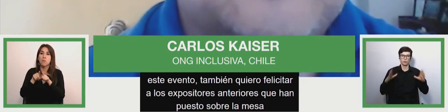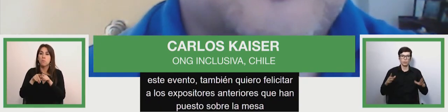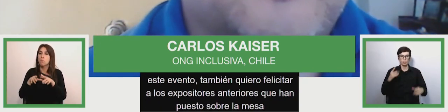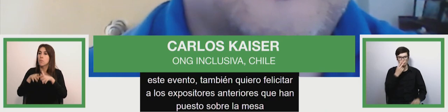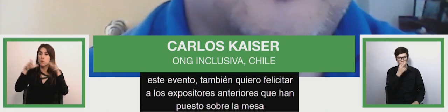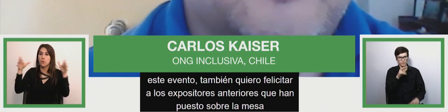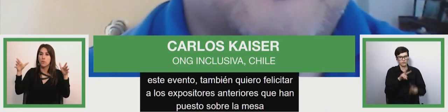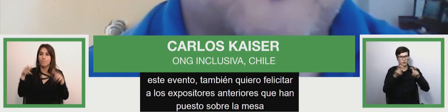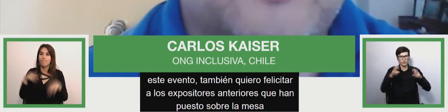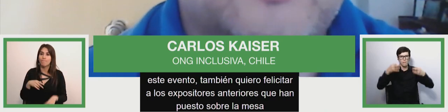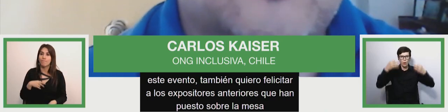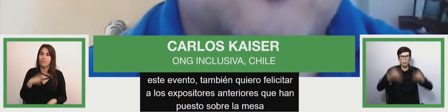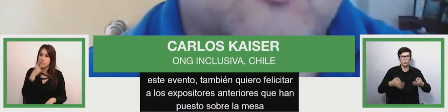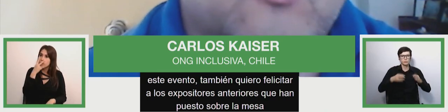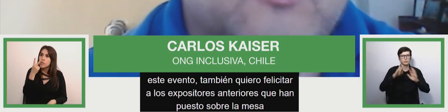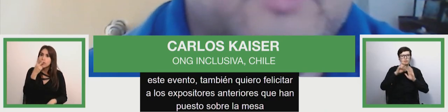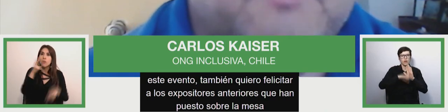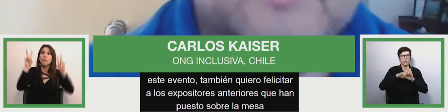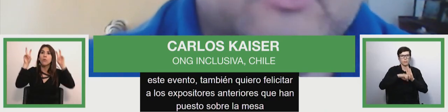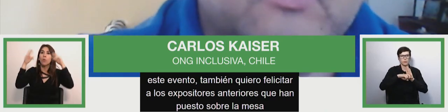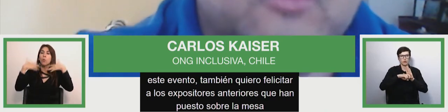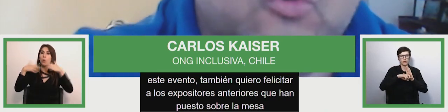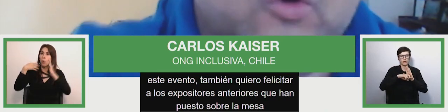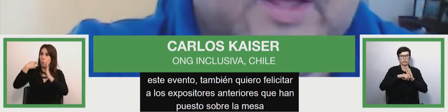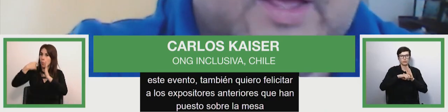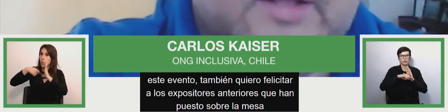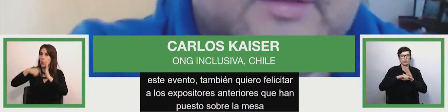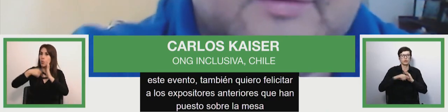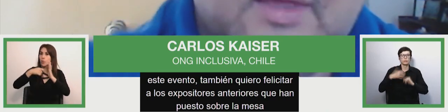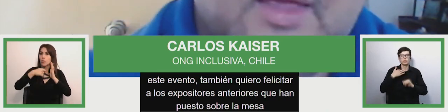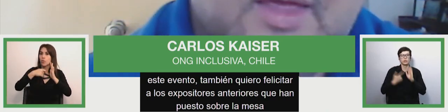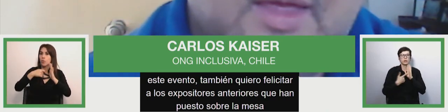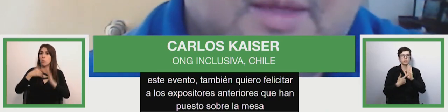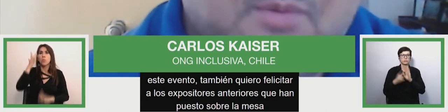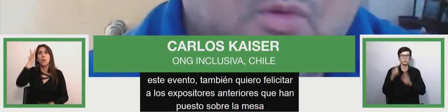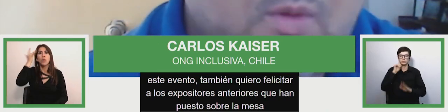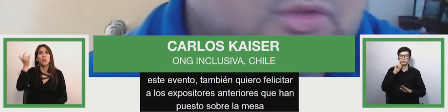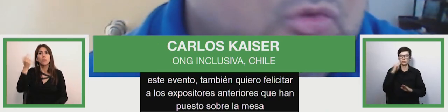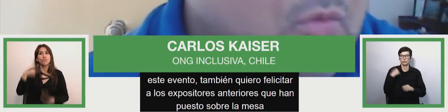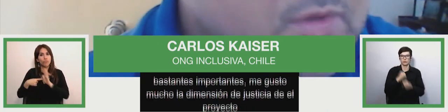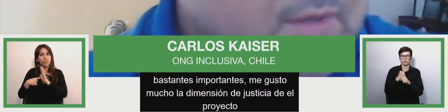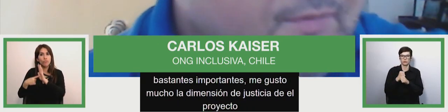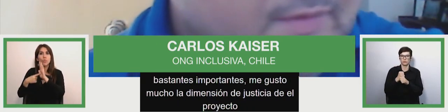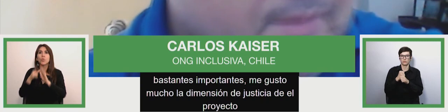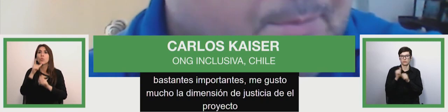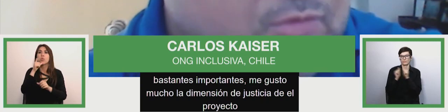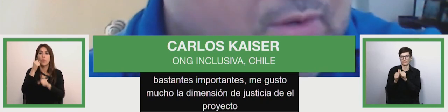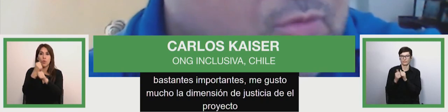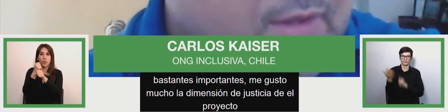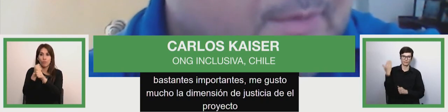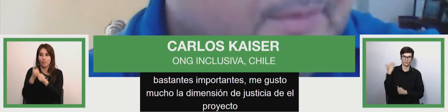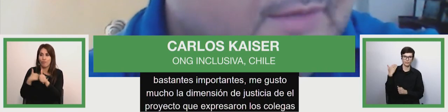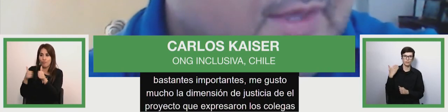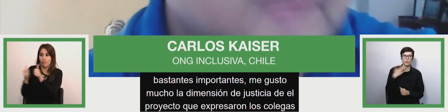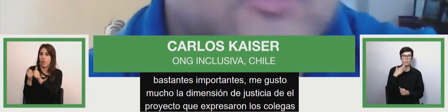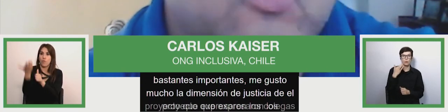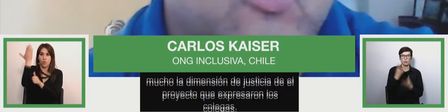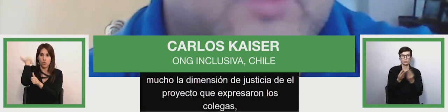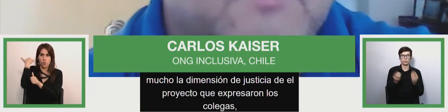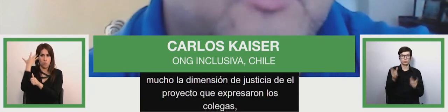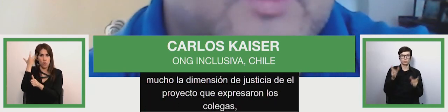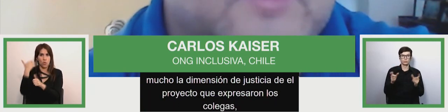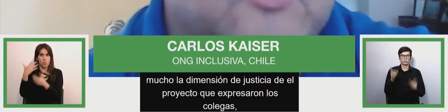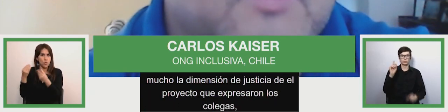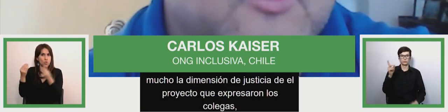expositors who have placed on the table issues which are quite important i like the